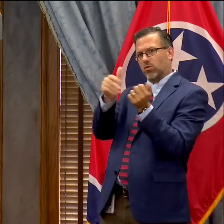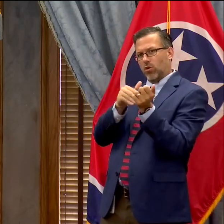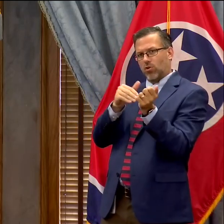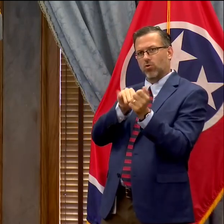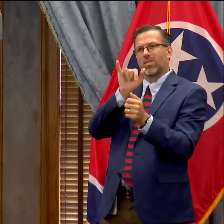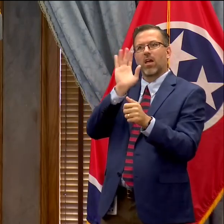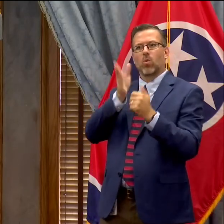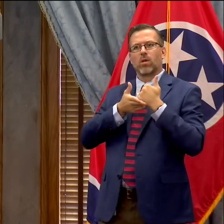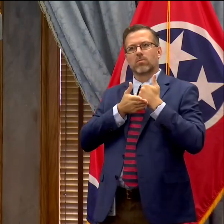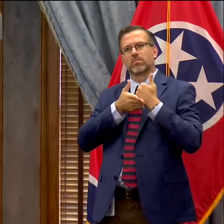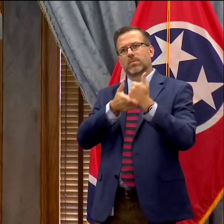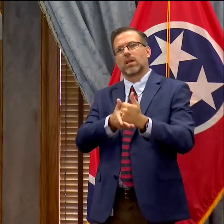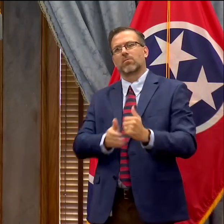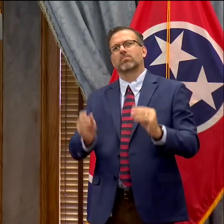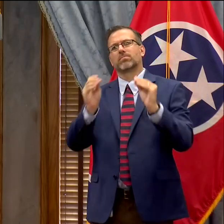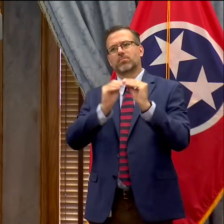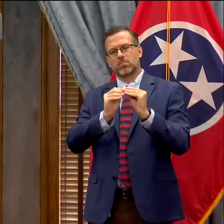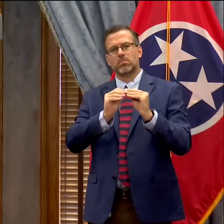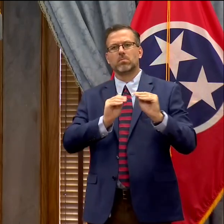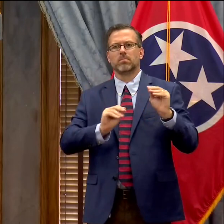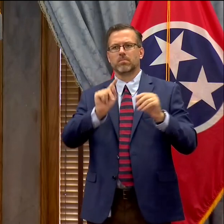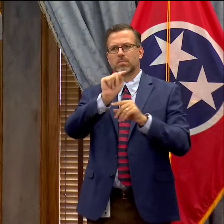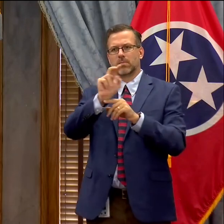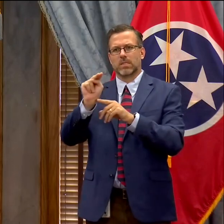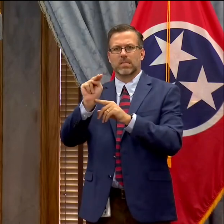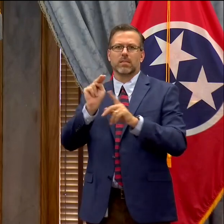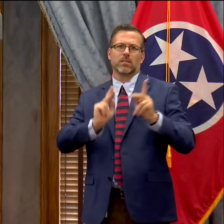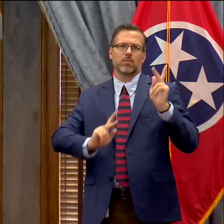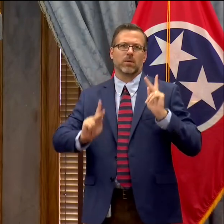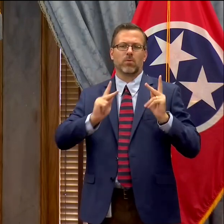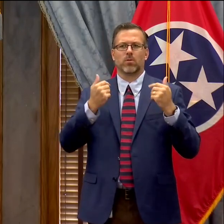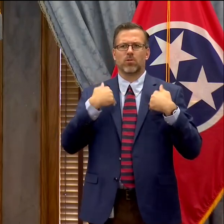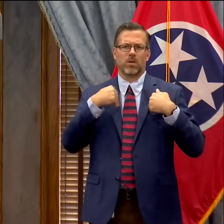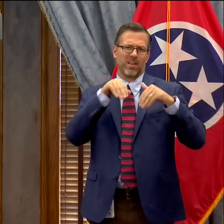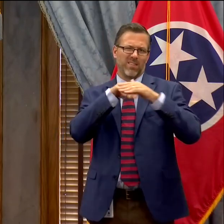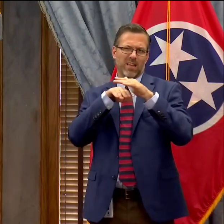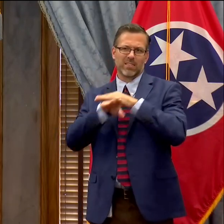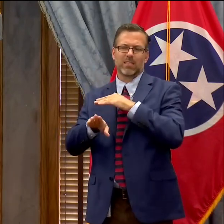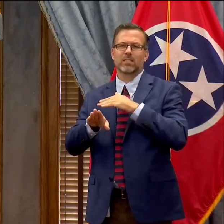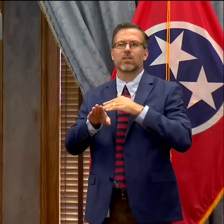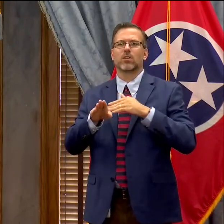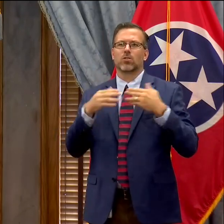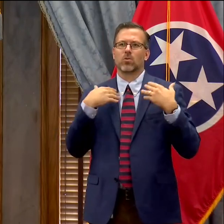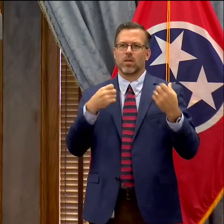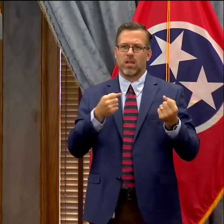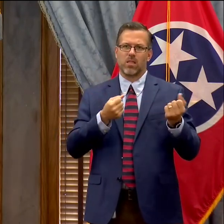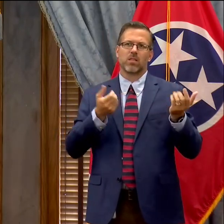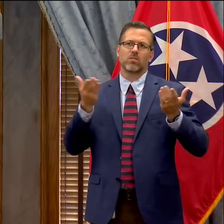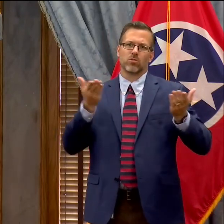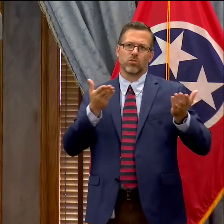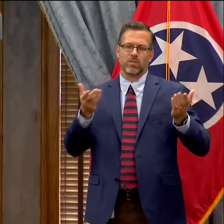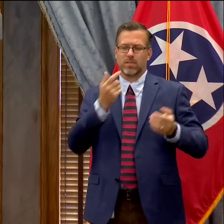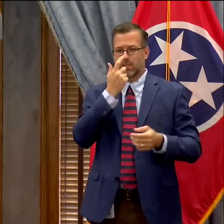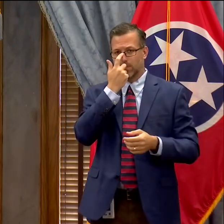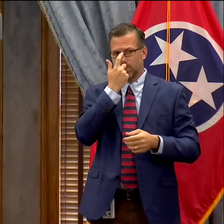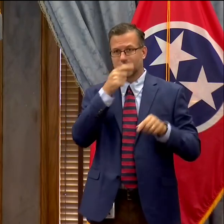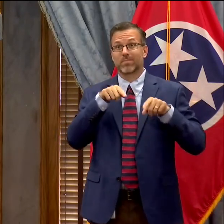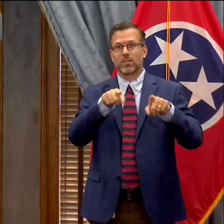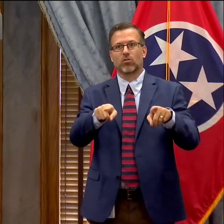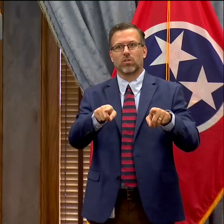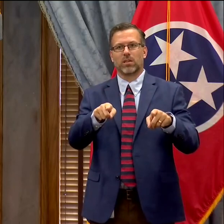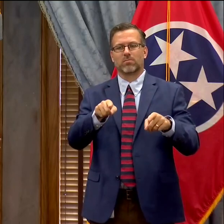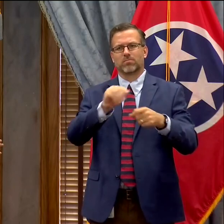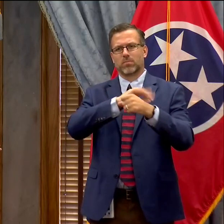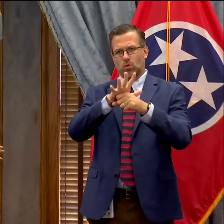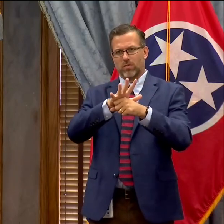This will allow for more Tennesseans to have access to the health services that they need, particularly in a time of pandemic, but